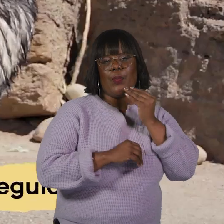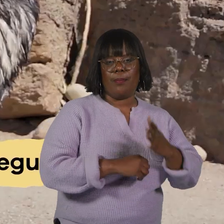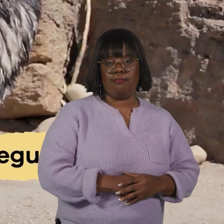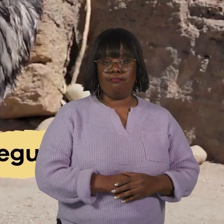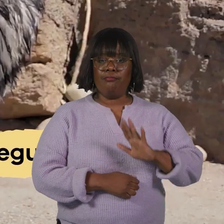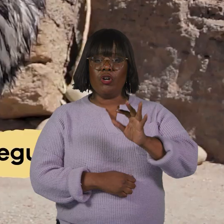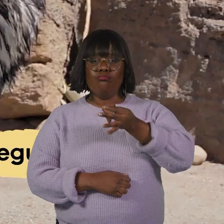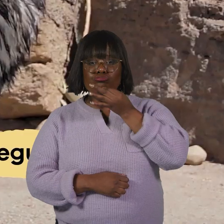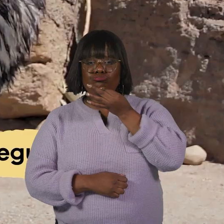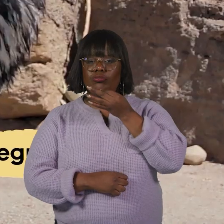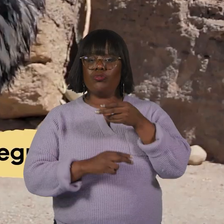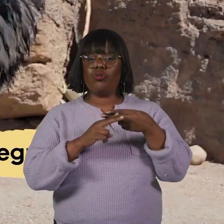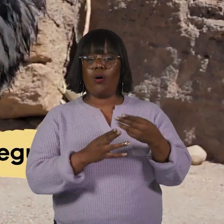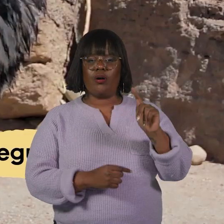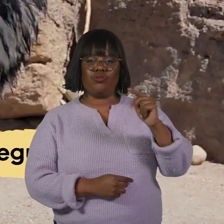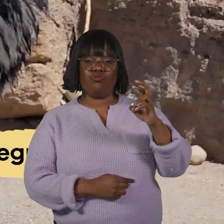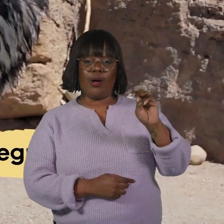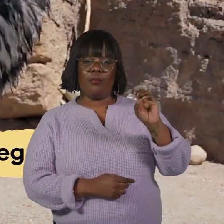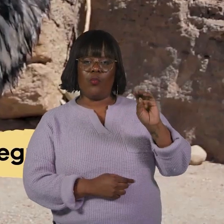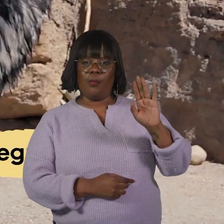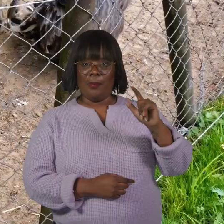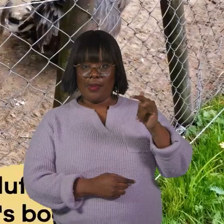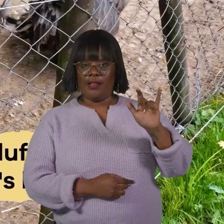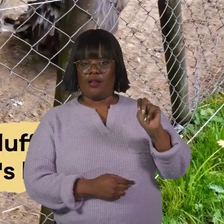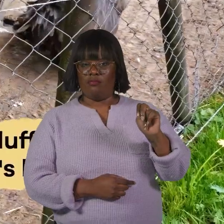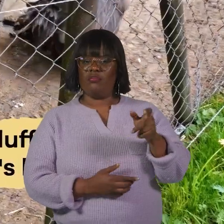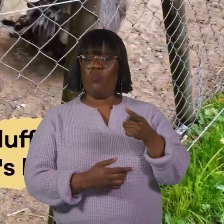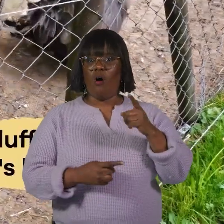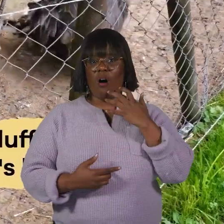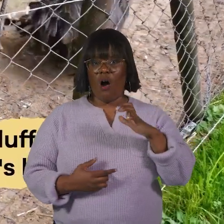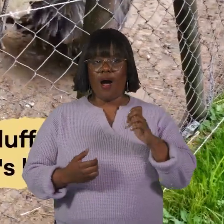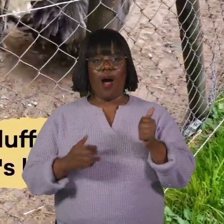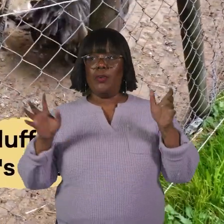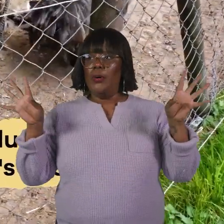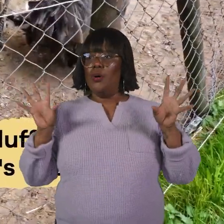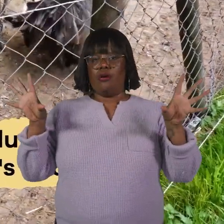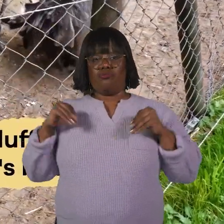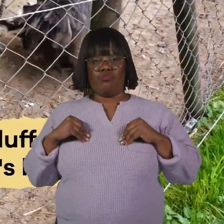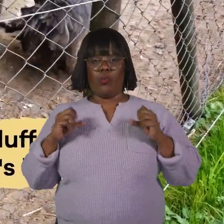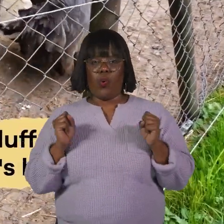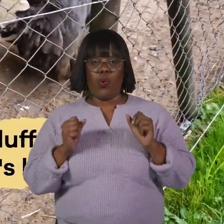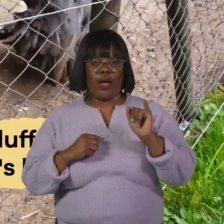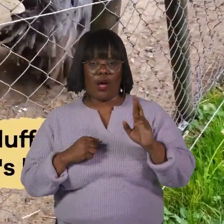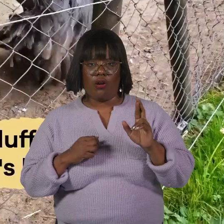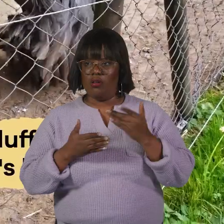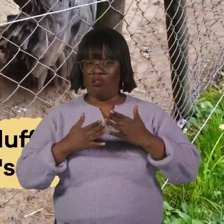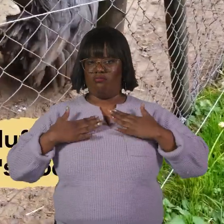ability is called thermoregulation. When it's hot, the feathers fluff up to trap cool air near the